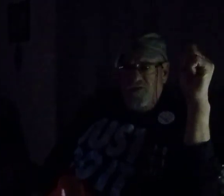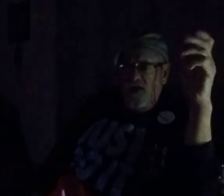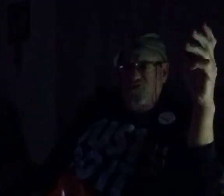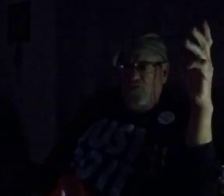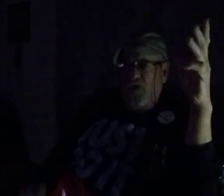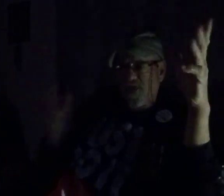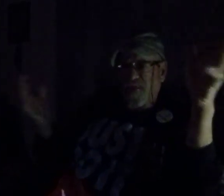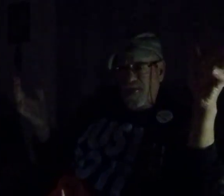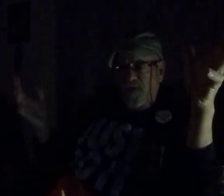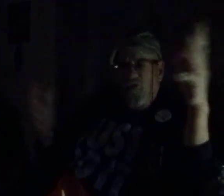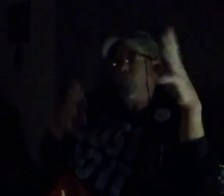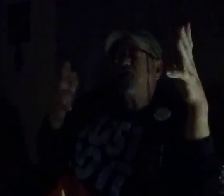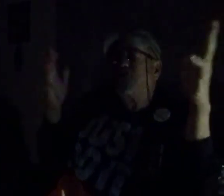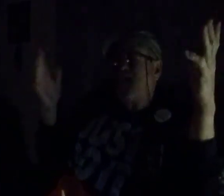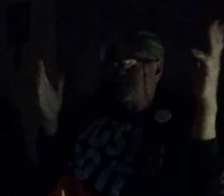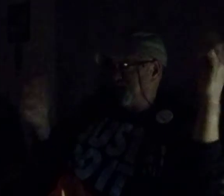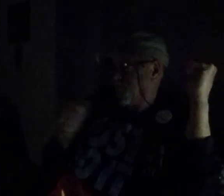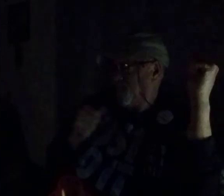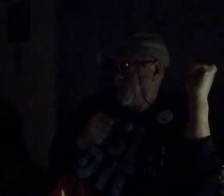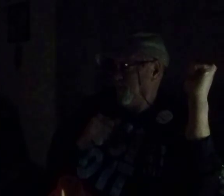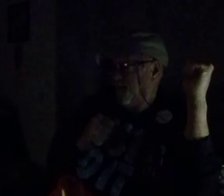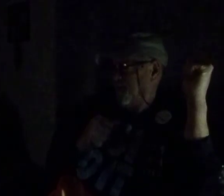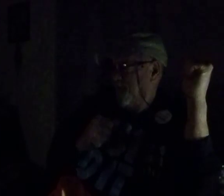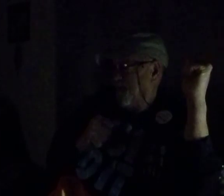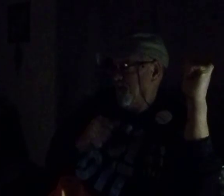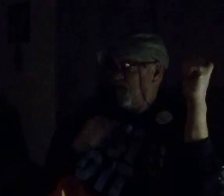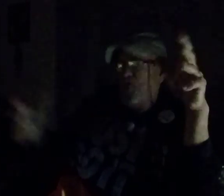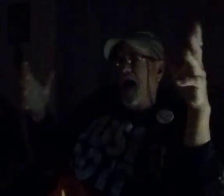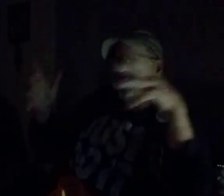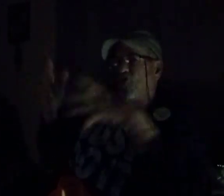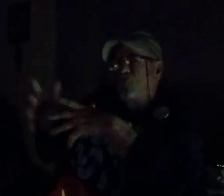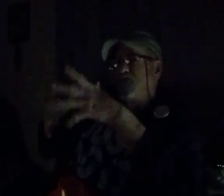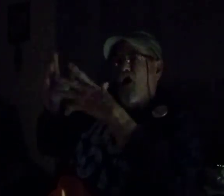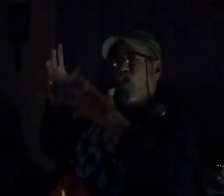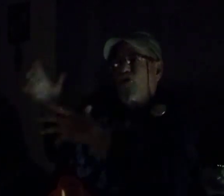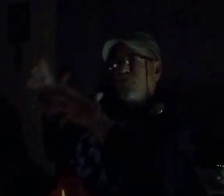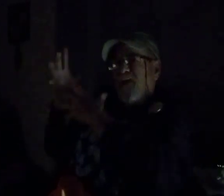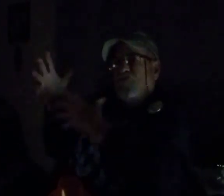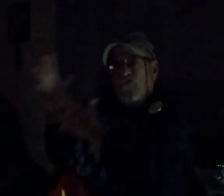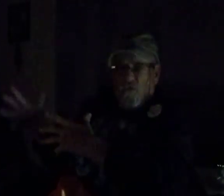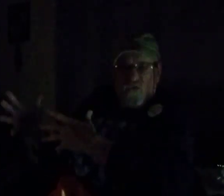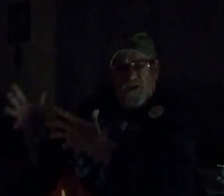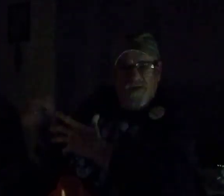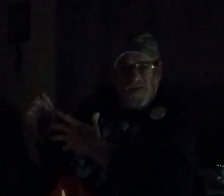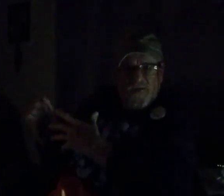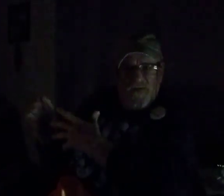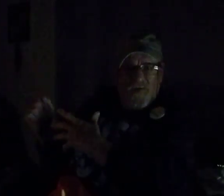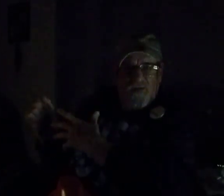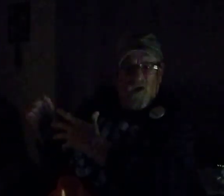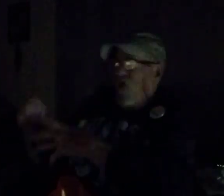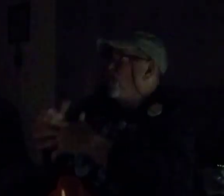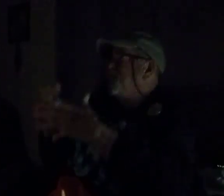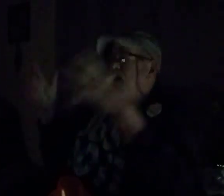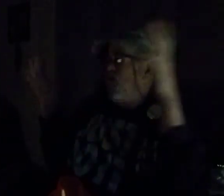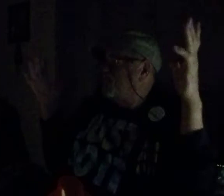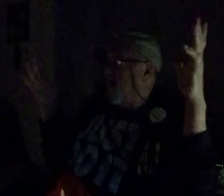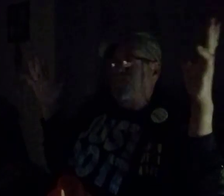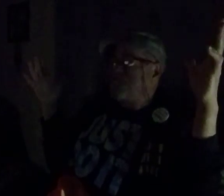cadential, what? What does that mean? You have to go to the Irving School? Irving owns all the